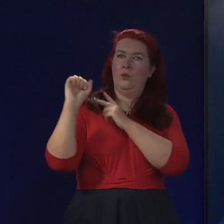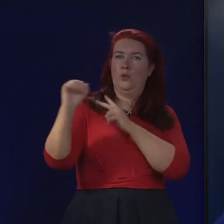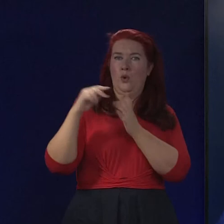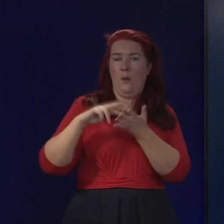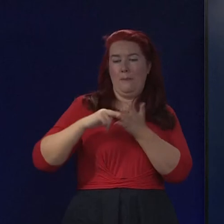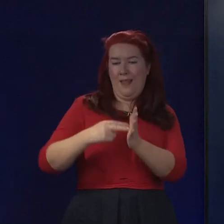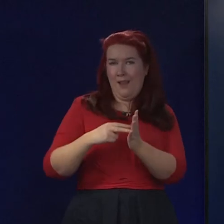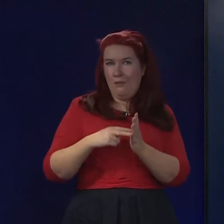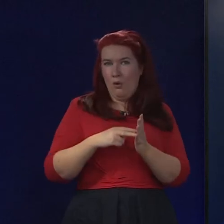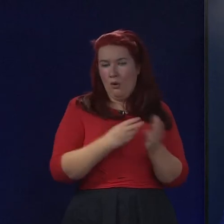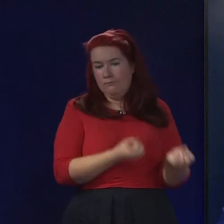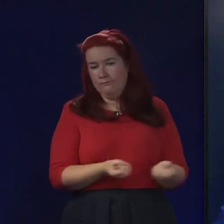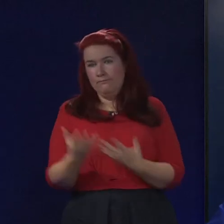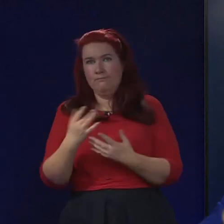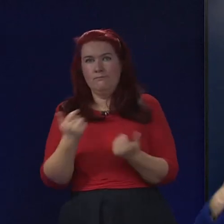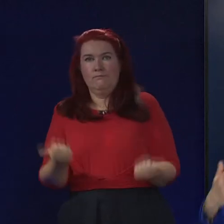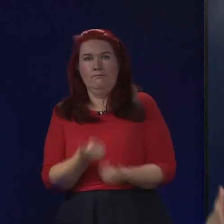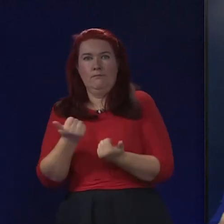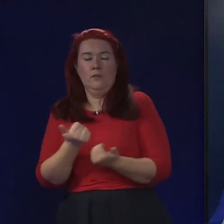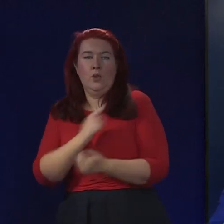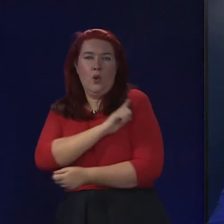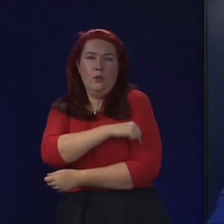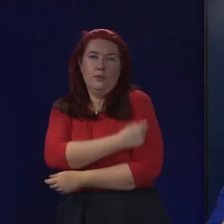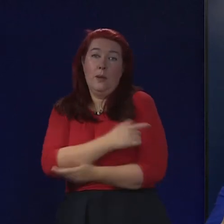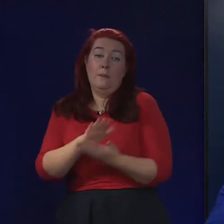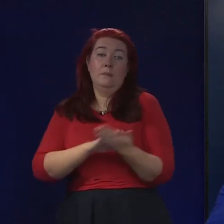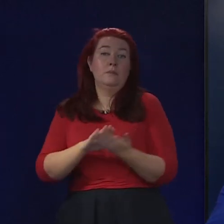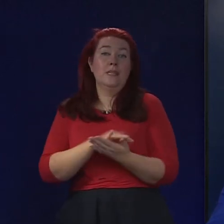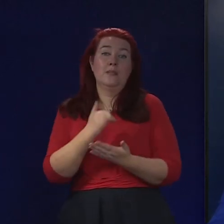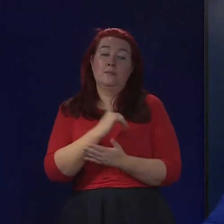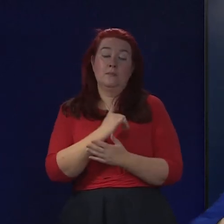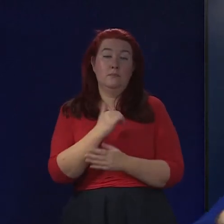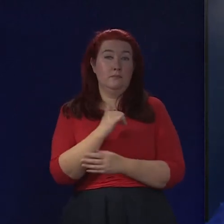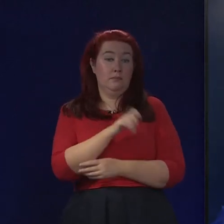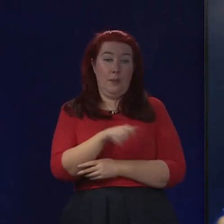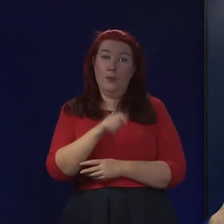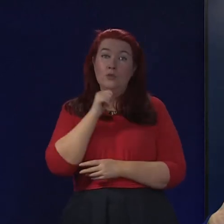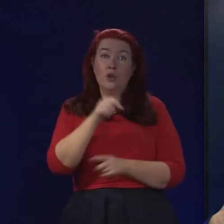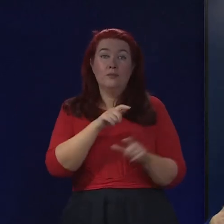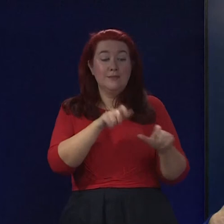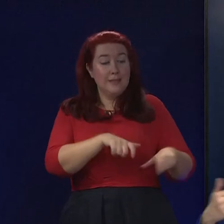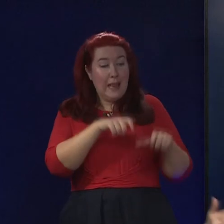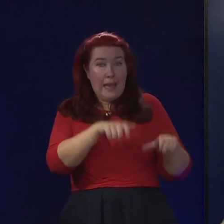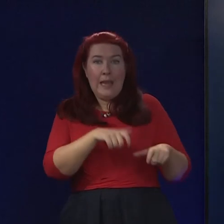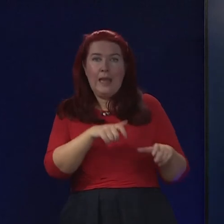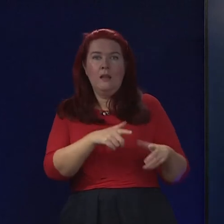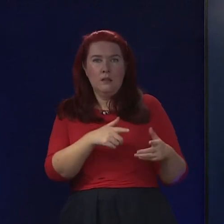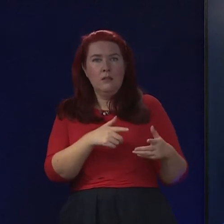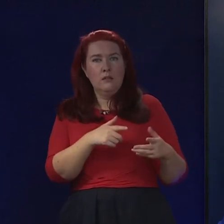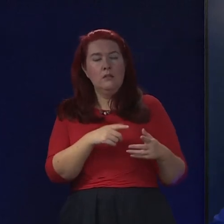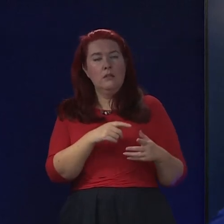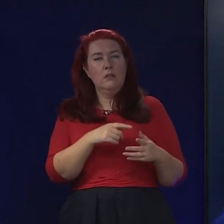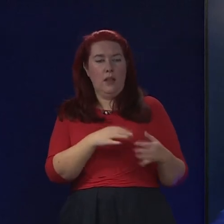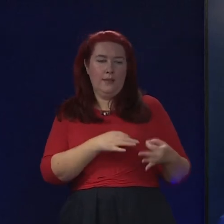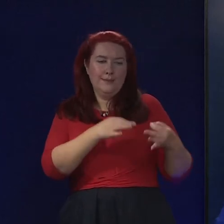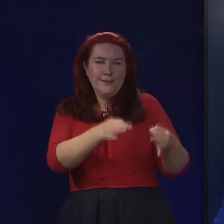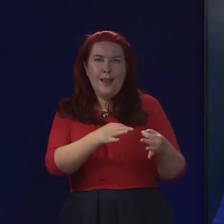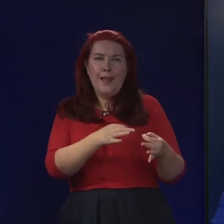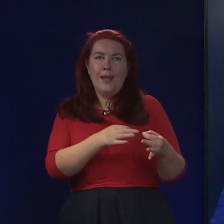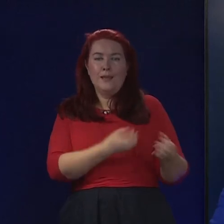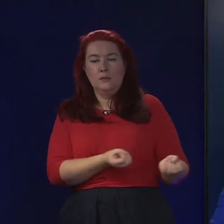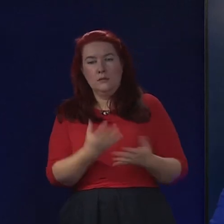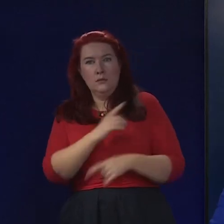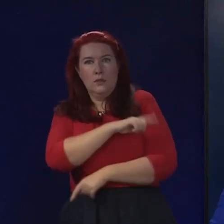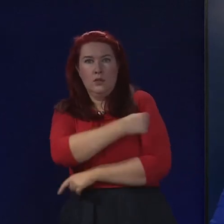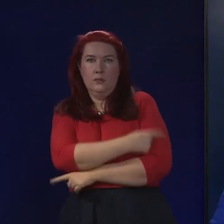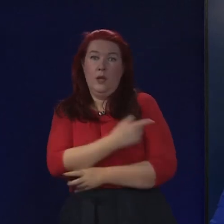that even people who are perhaps not meeting the definition of a delayed discharge, but might have a barrier to their discharge, that work has